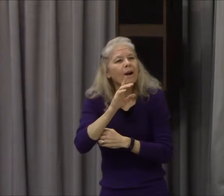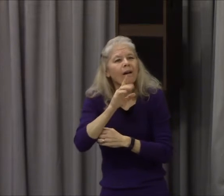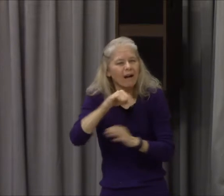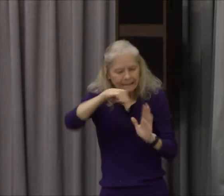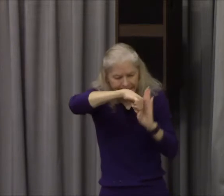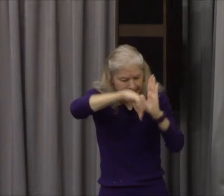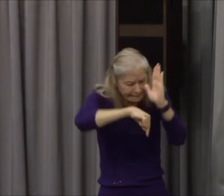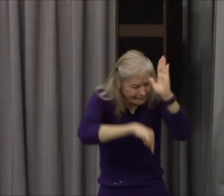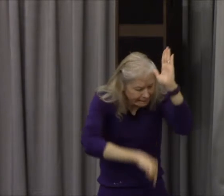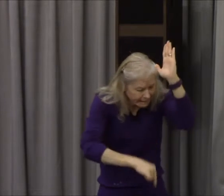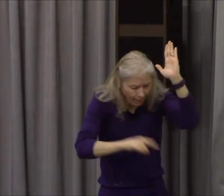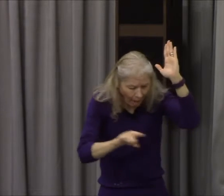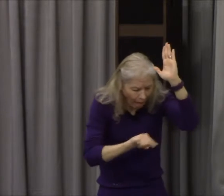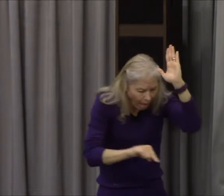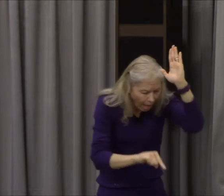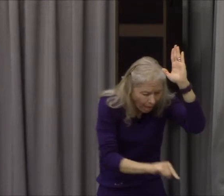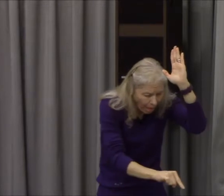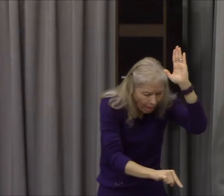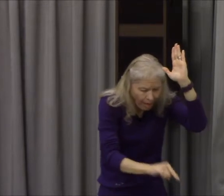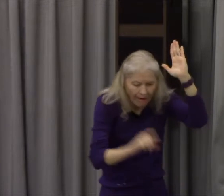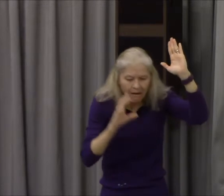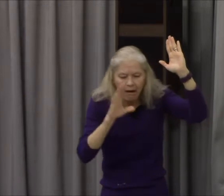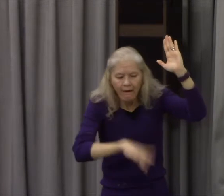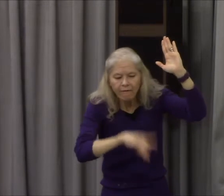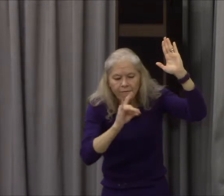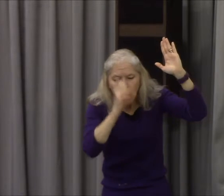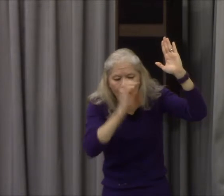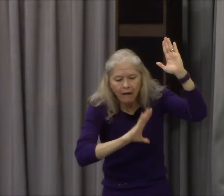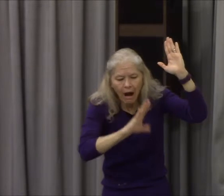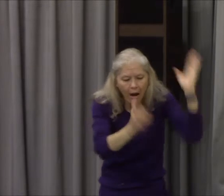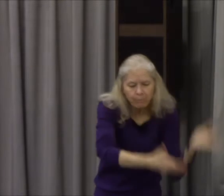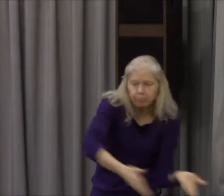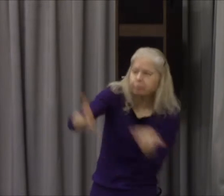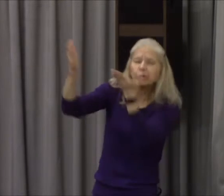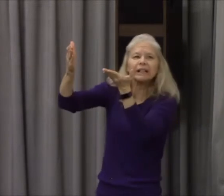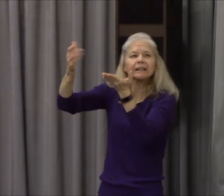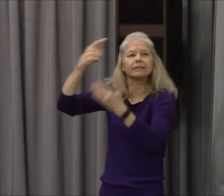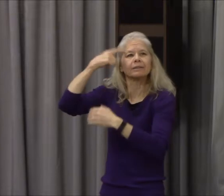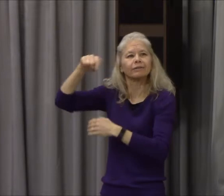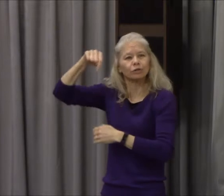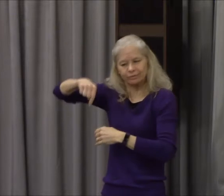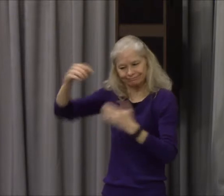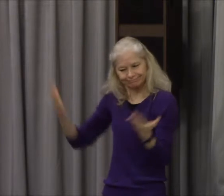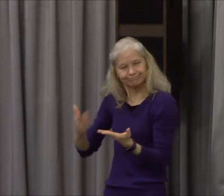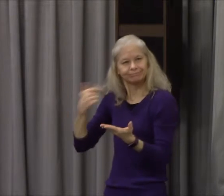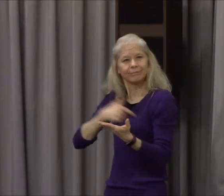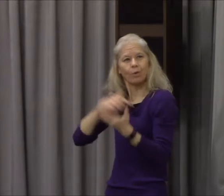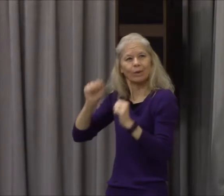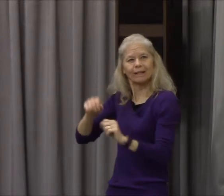confess with thy mouth the Lord Jesus, and shalt believe in thine heart, God and raised him from the dead, thou shalt be saved.